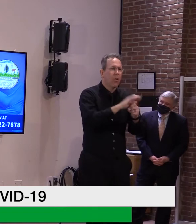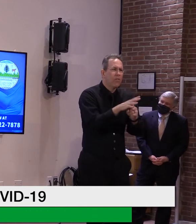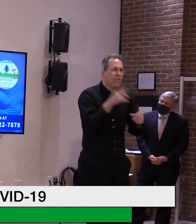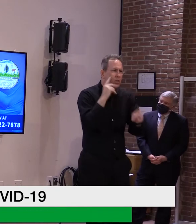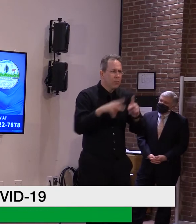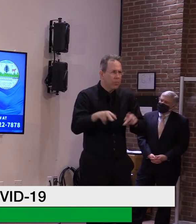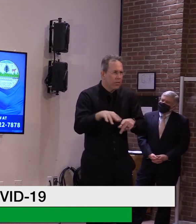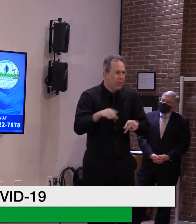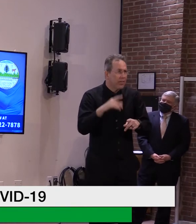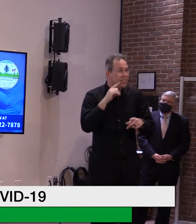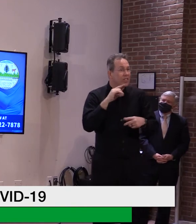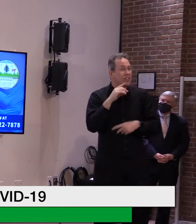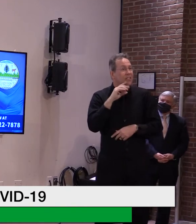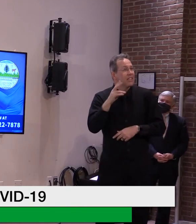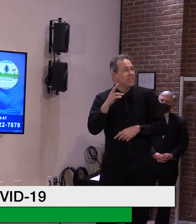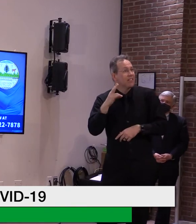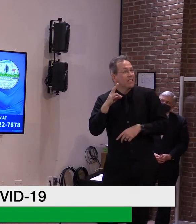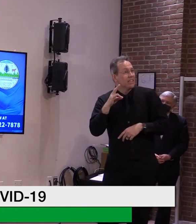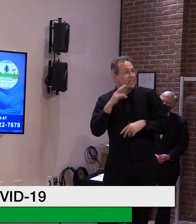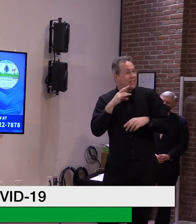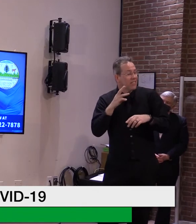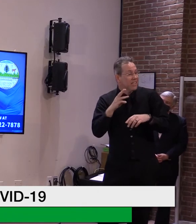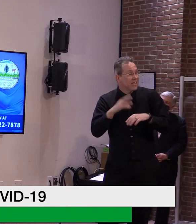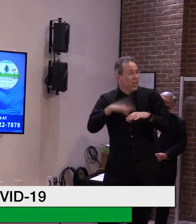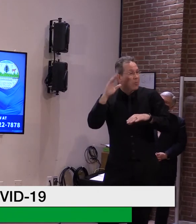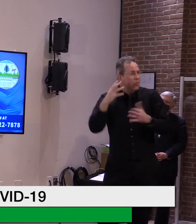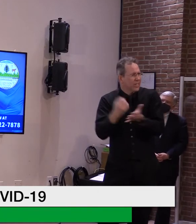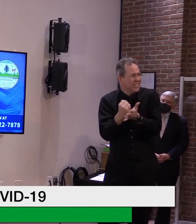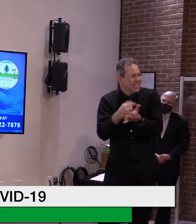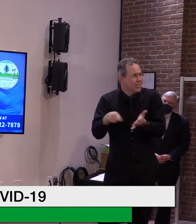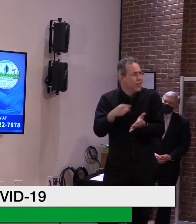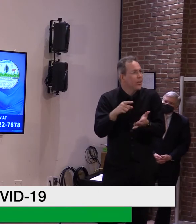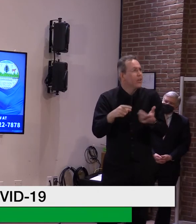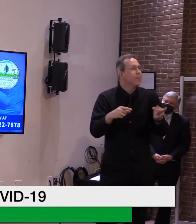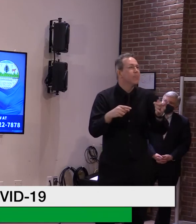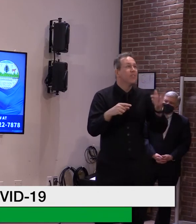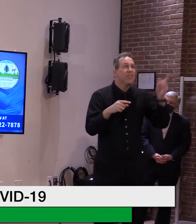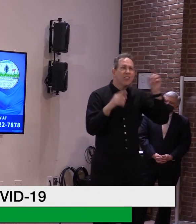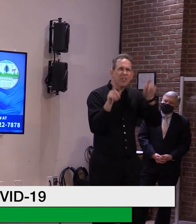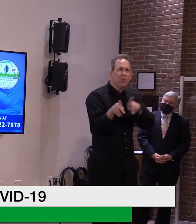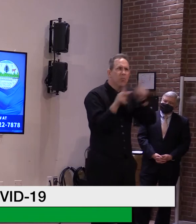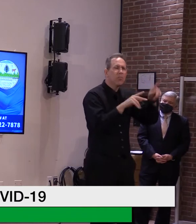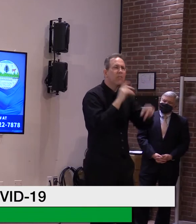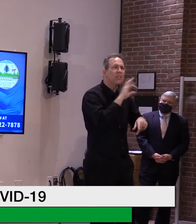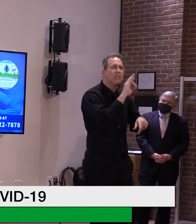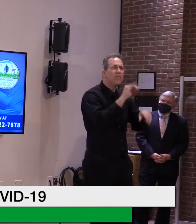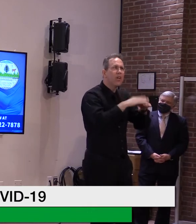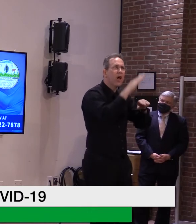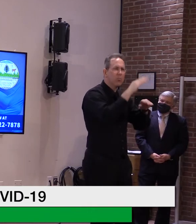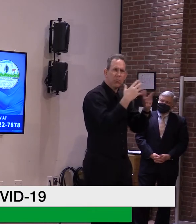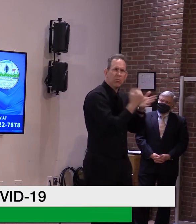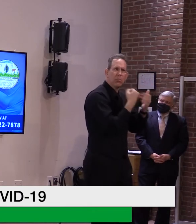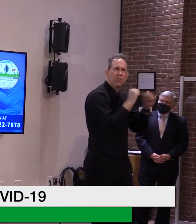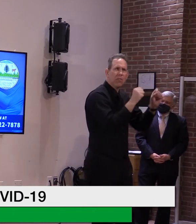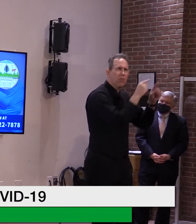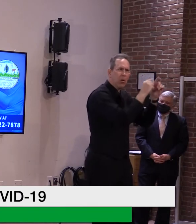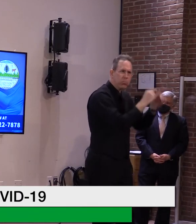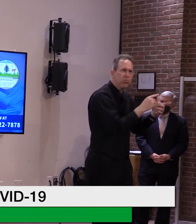have fewer cases among that age group, you're going to have fewer hospitalizations and fewer deaths. So I think that's primarily why we're so optimistic.